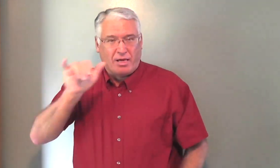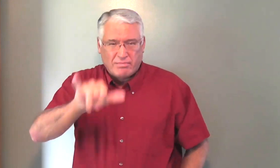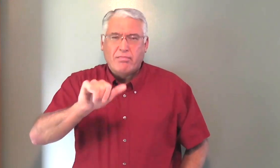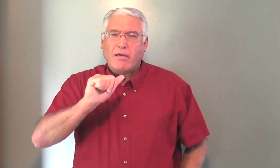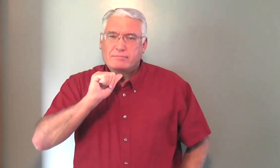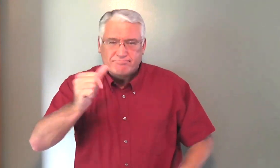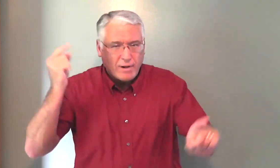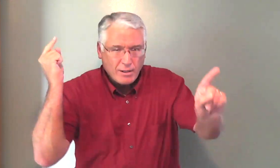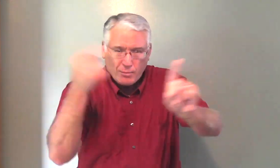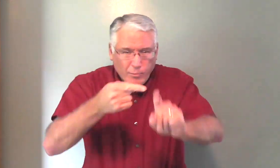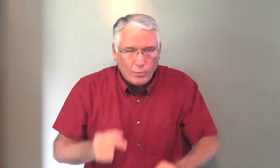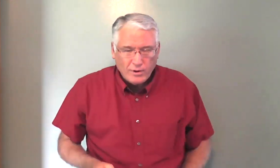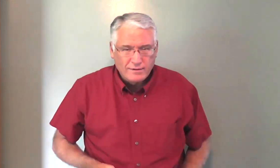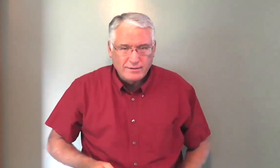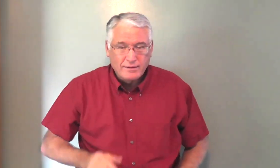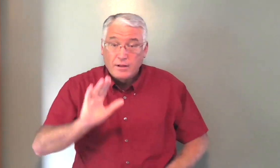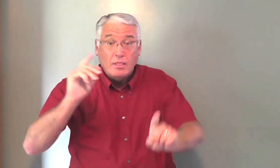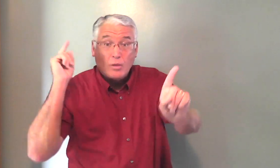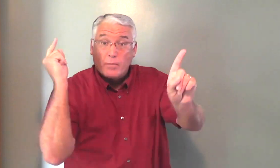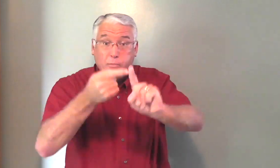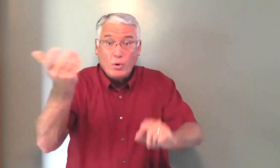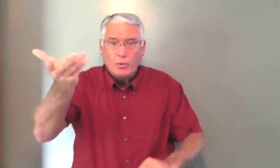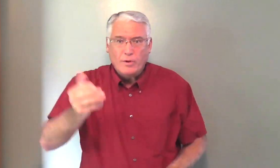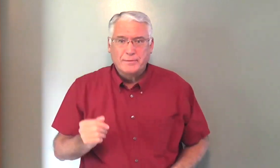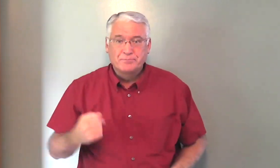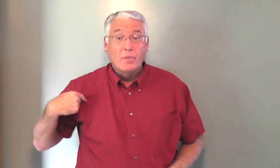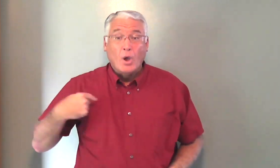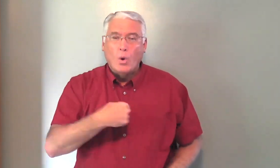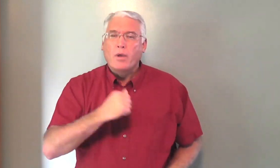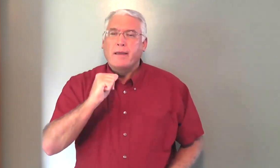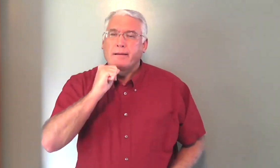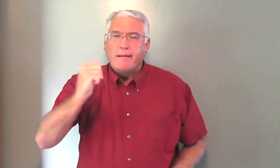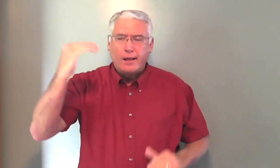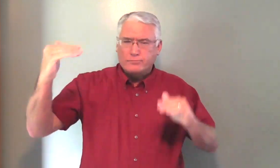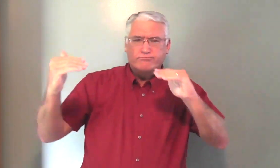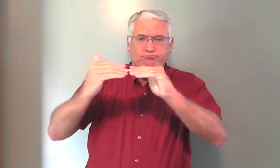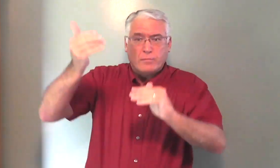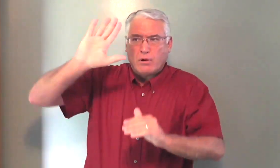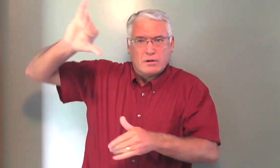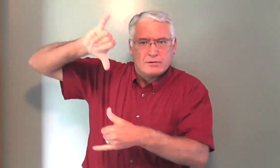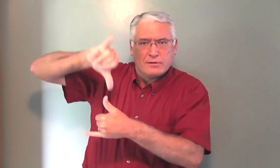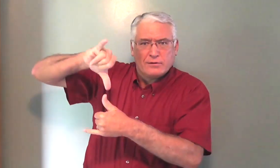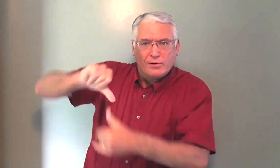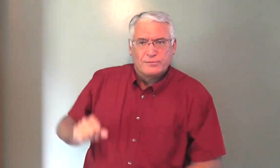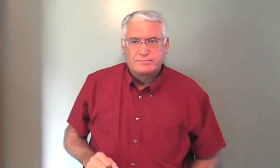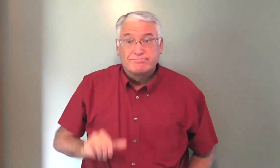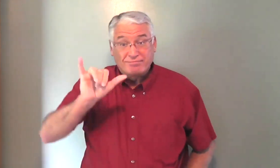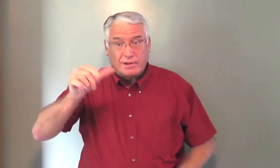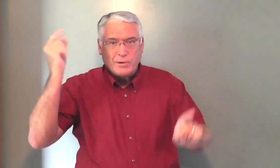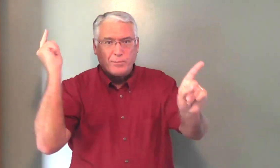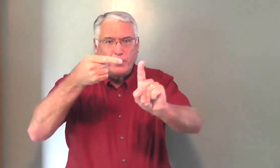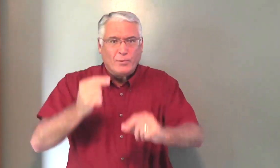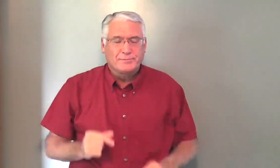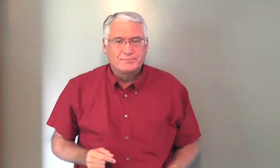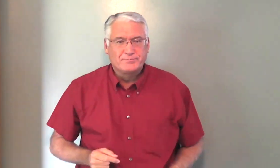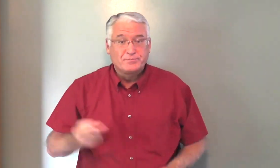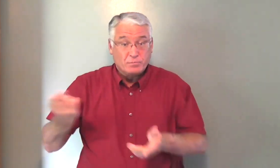than other people? Well, that's not the point. The point is that we do not measure up to the standard of Christ. That's the point.